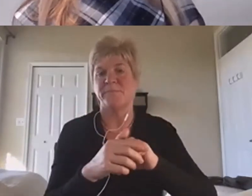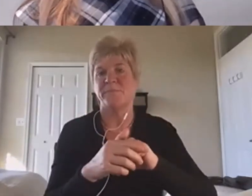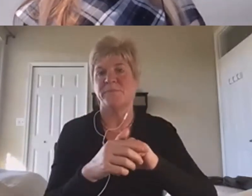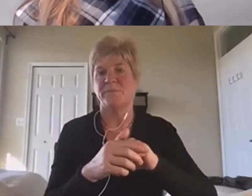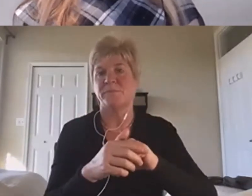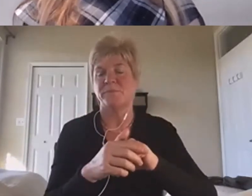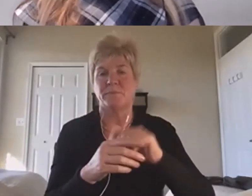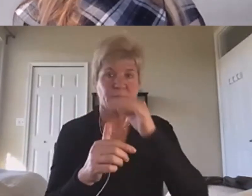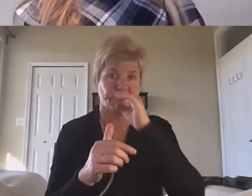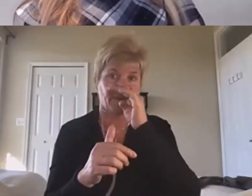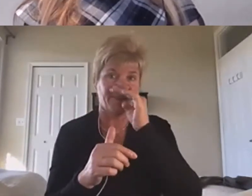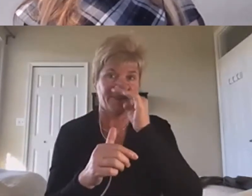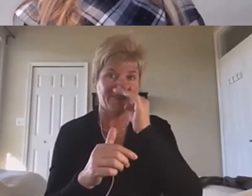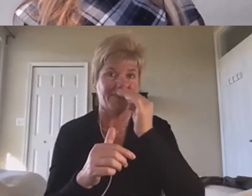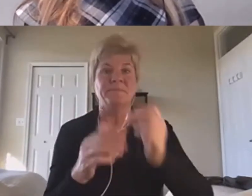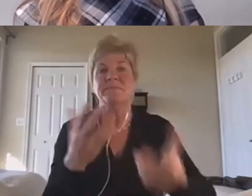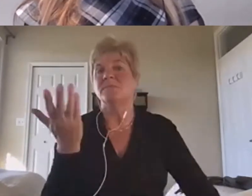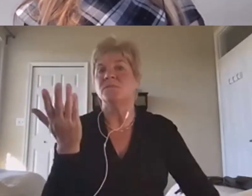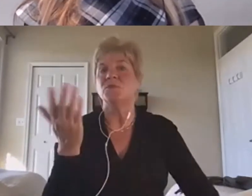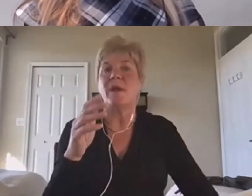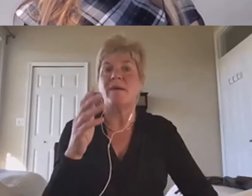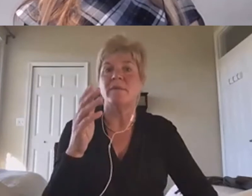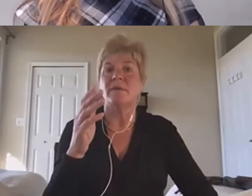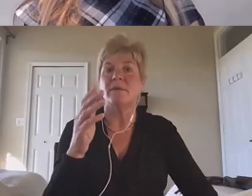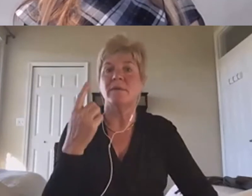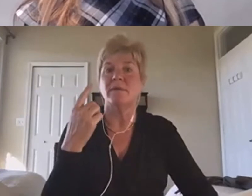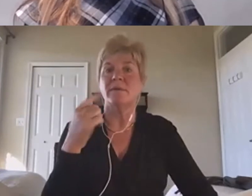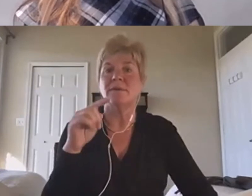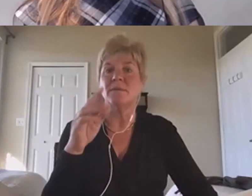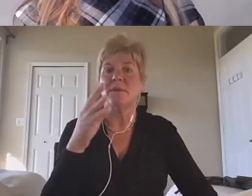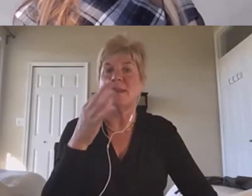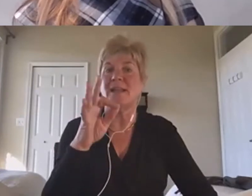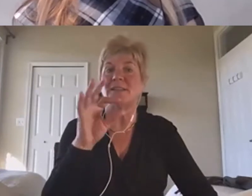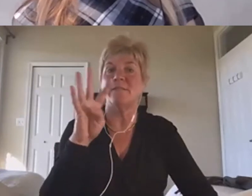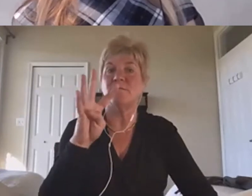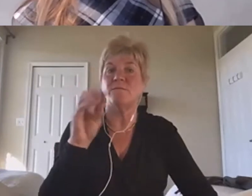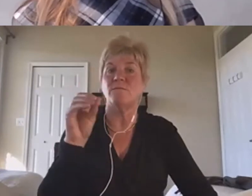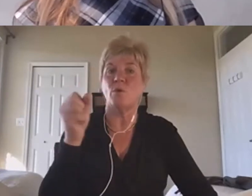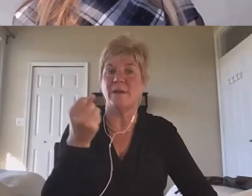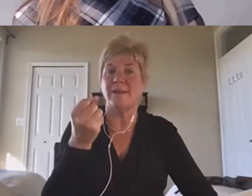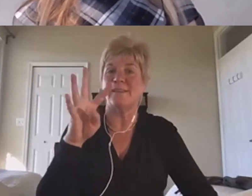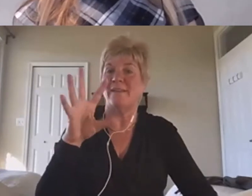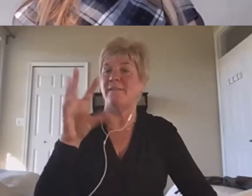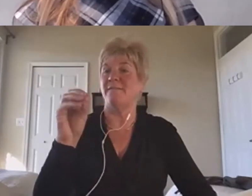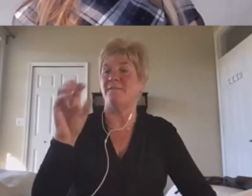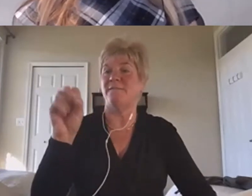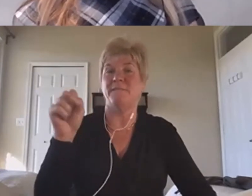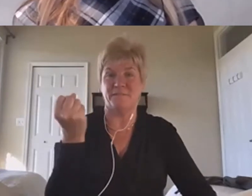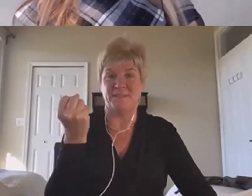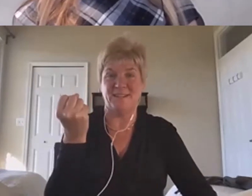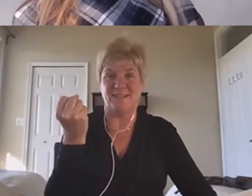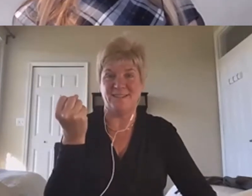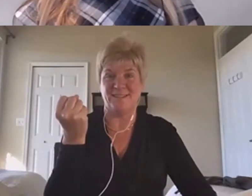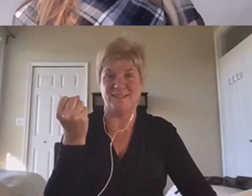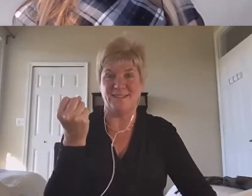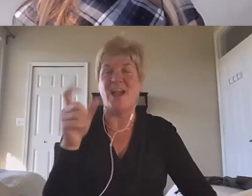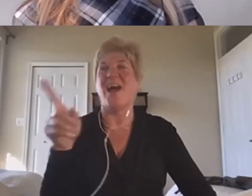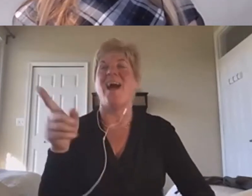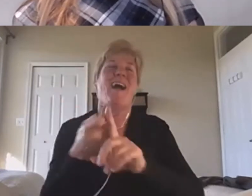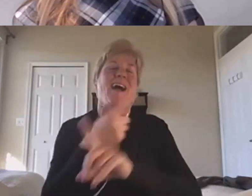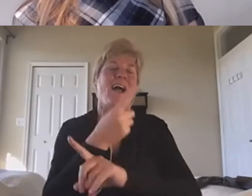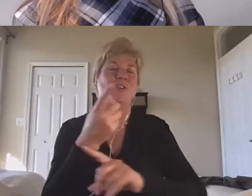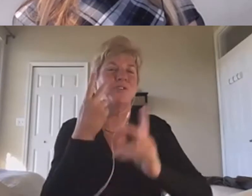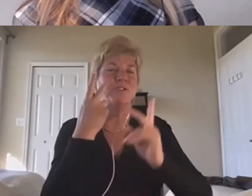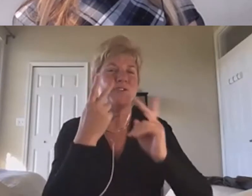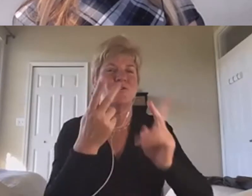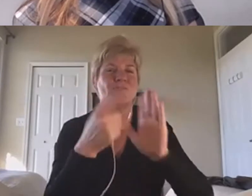1940s, 1950s mentality. I just started watching Mad Men, so I'm